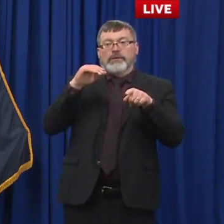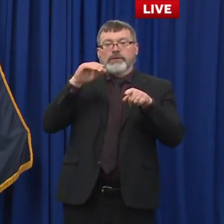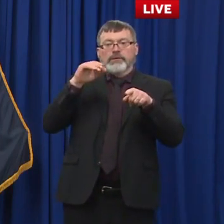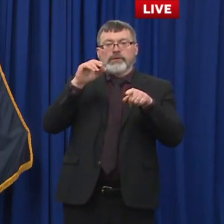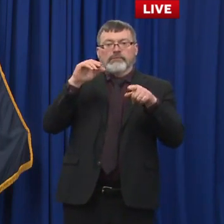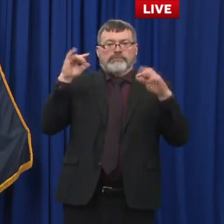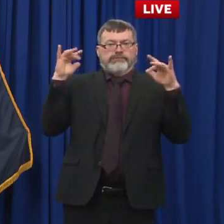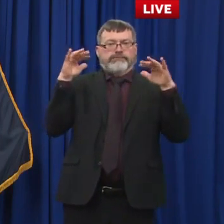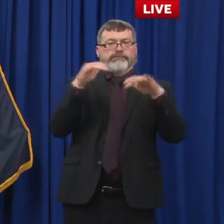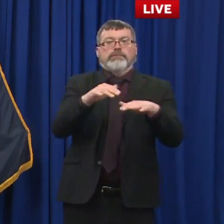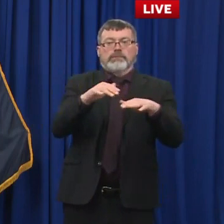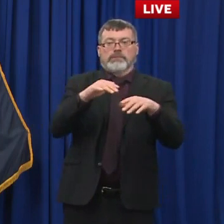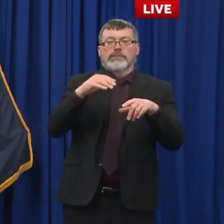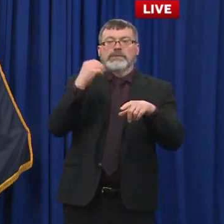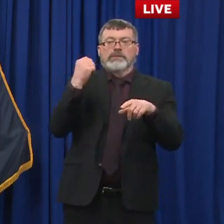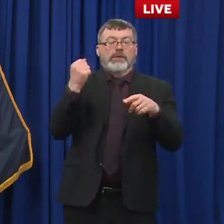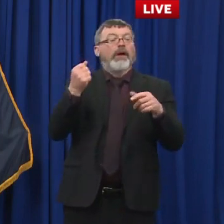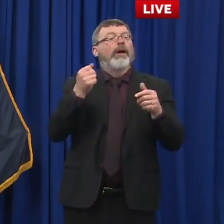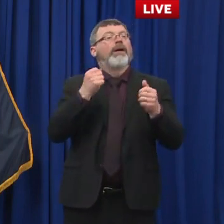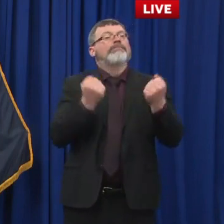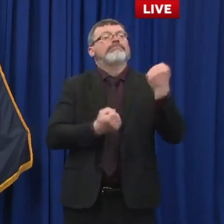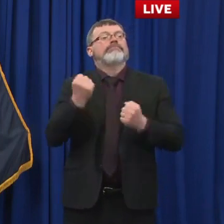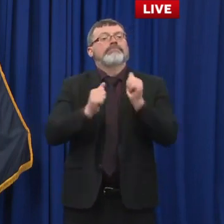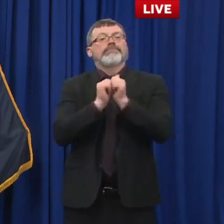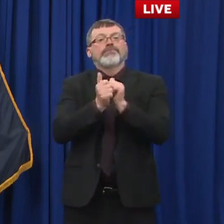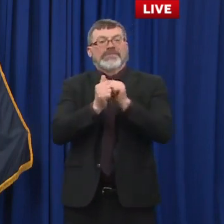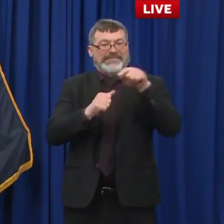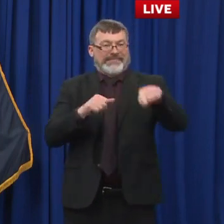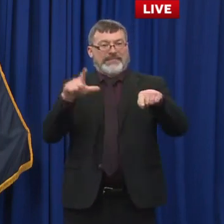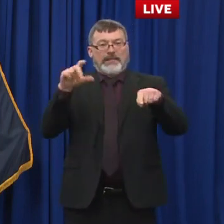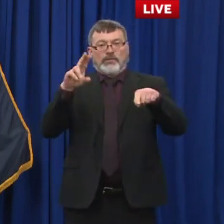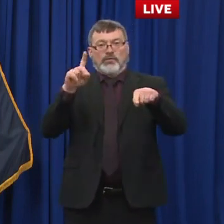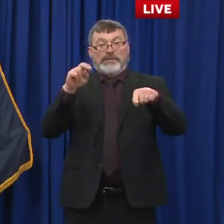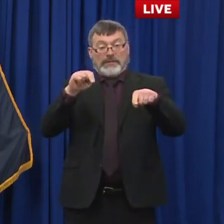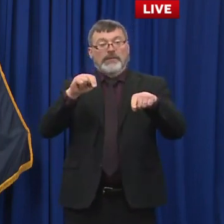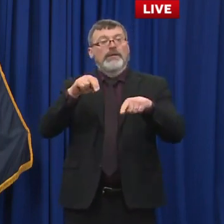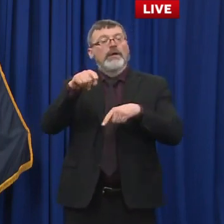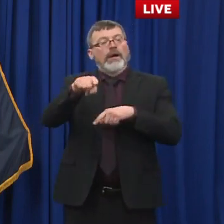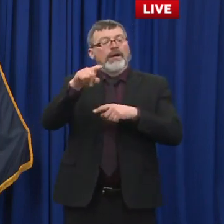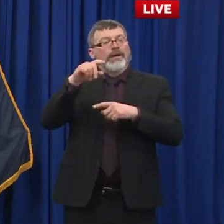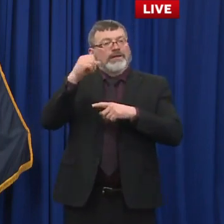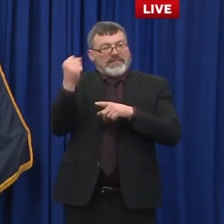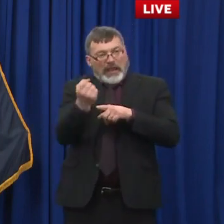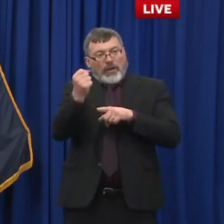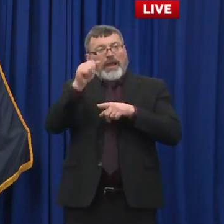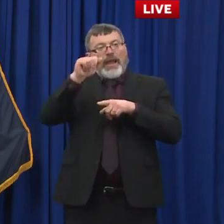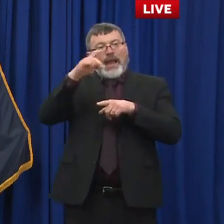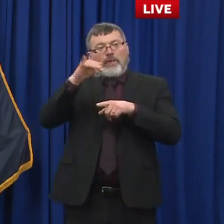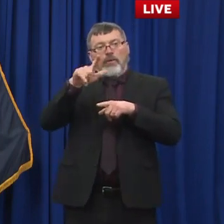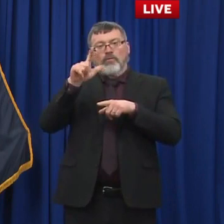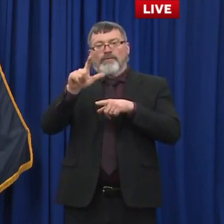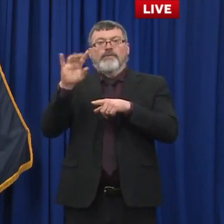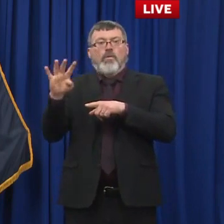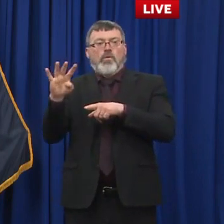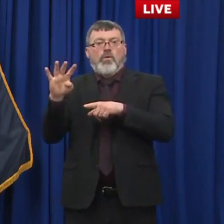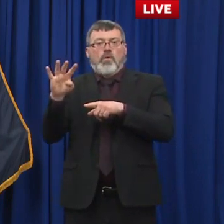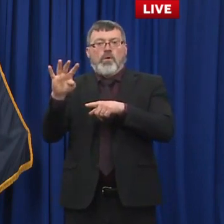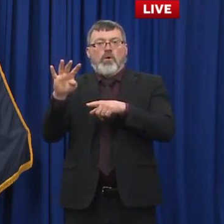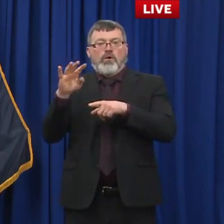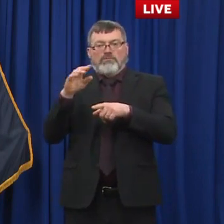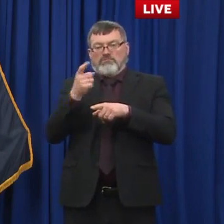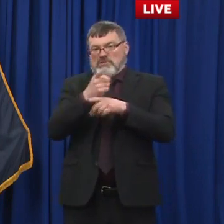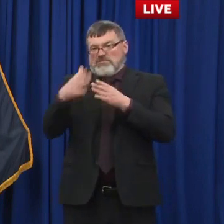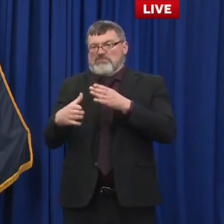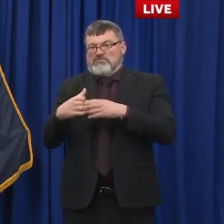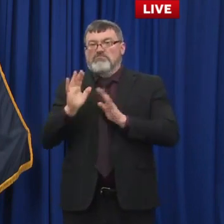and Sunday and it's to provide second dose doses to people who were vaccinated at the end of March at a super site that provided Pfizer